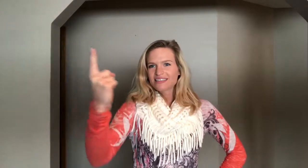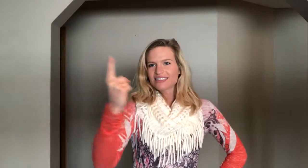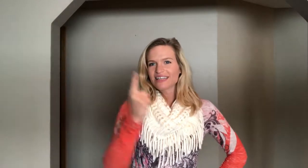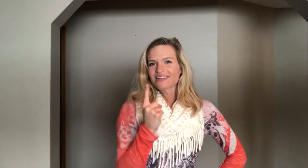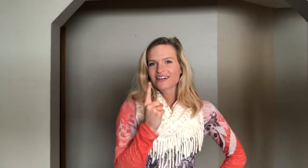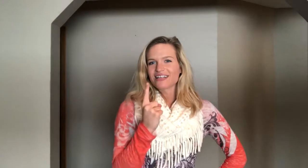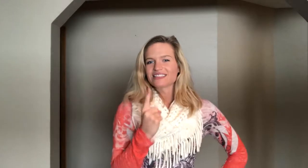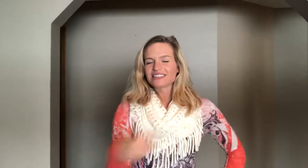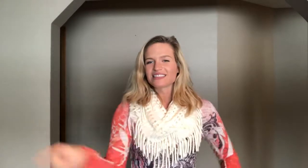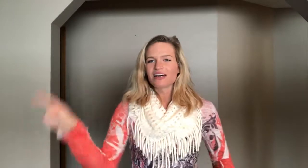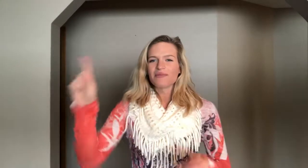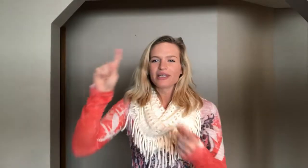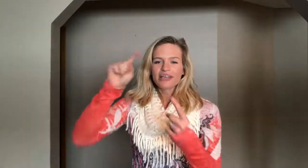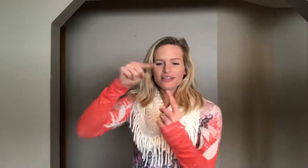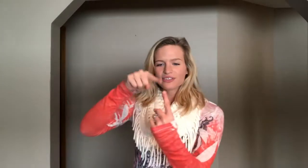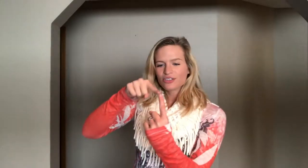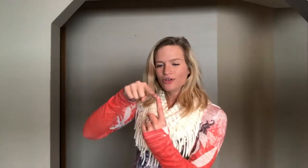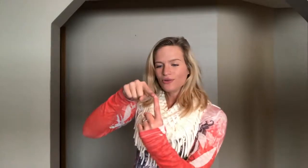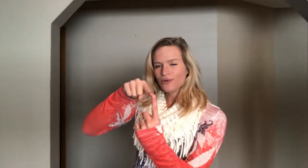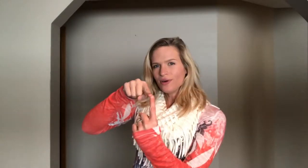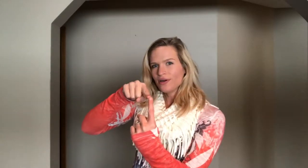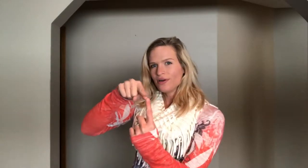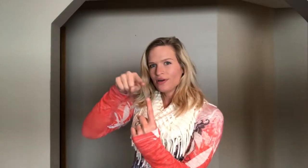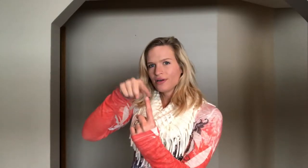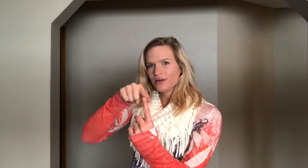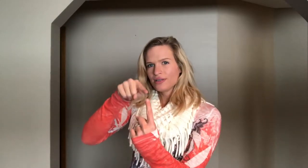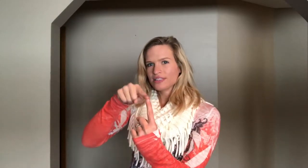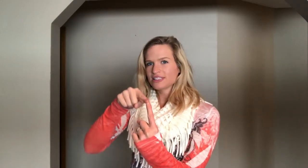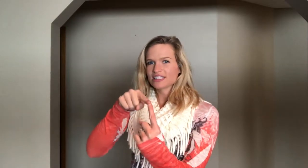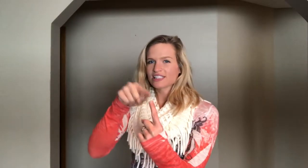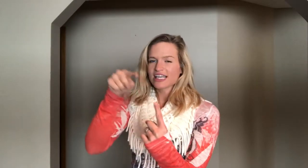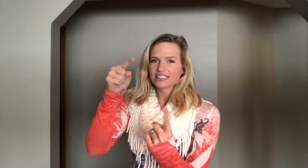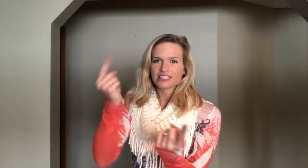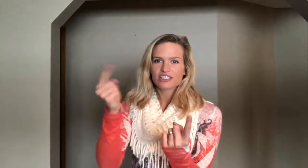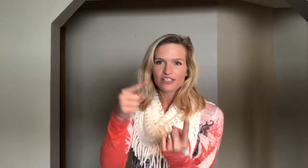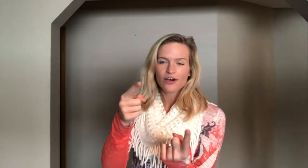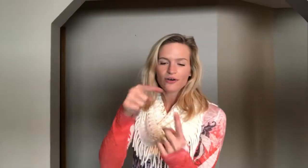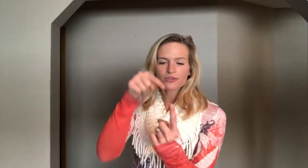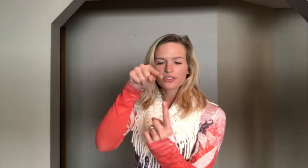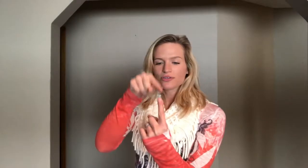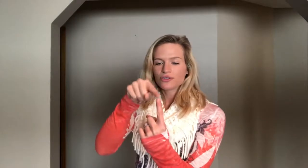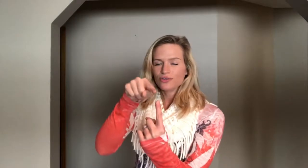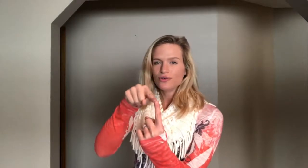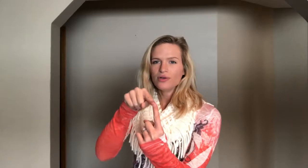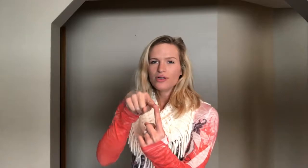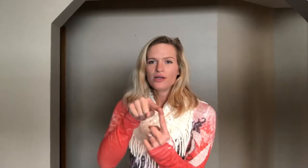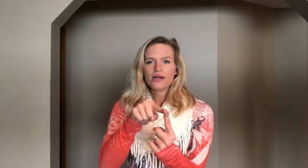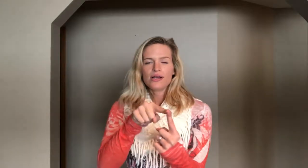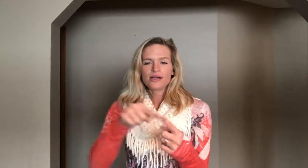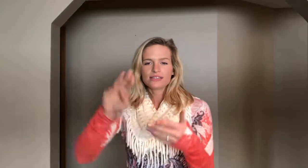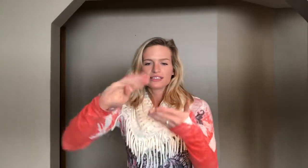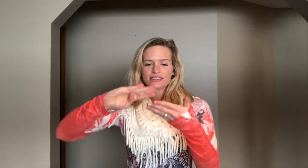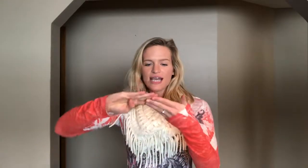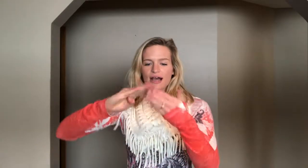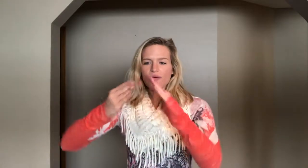Santa Claus is coming to this is just as in T-O so to town.